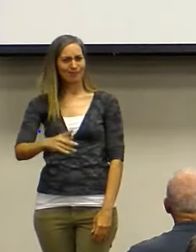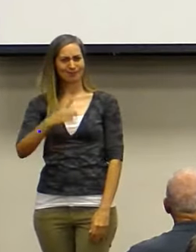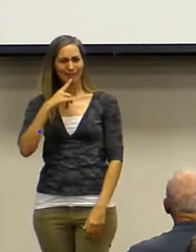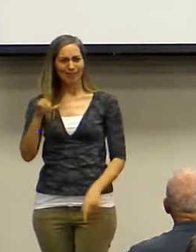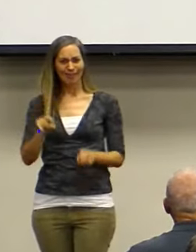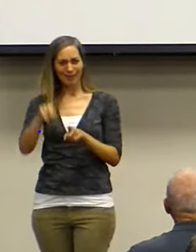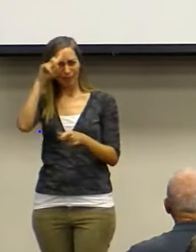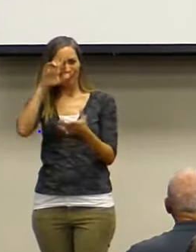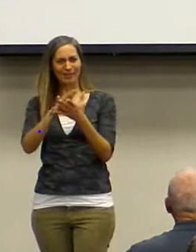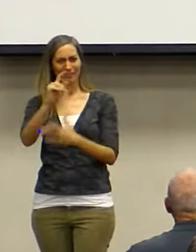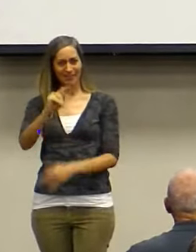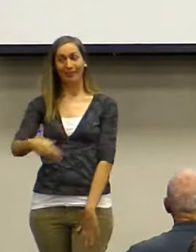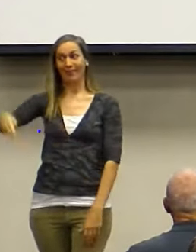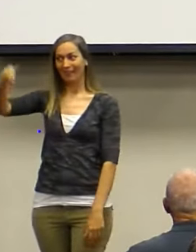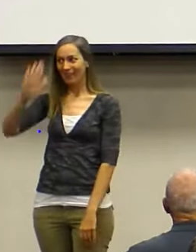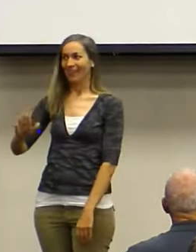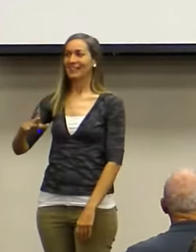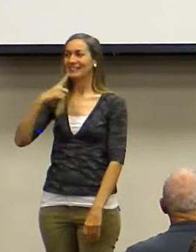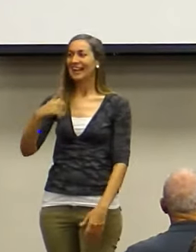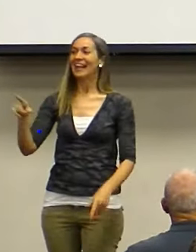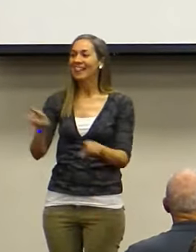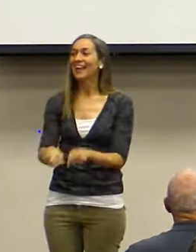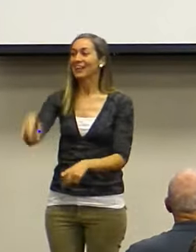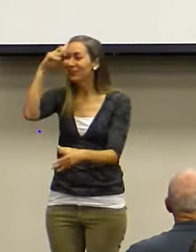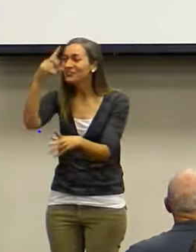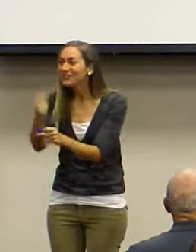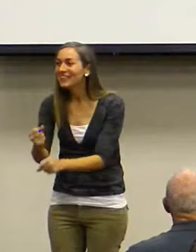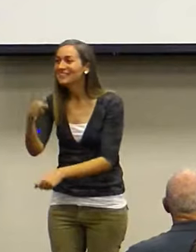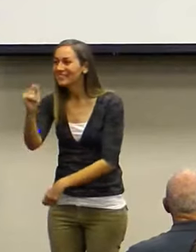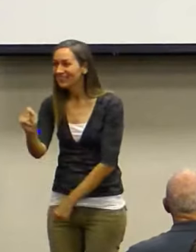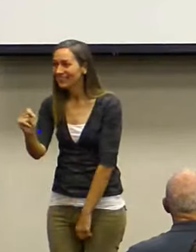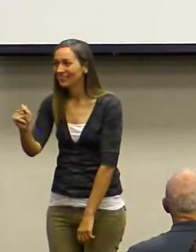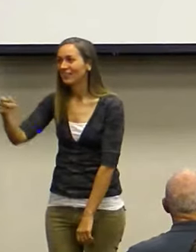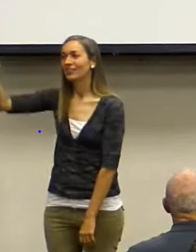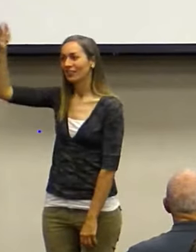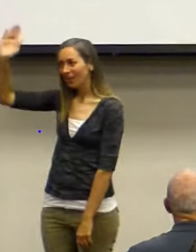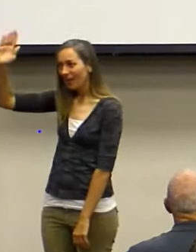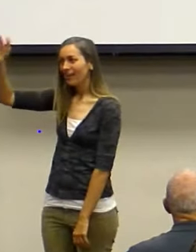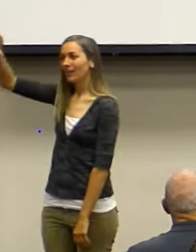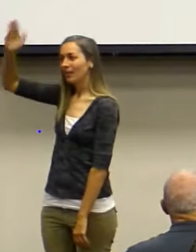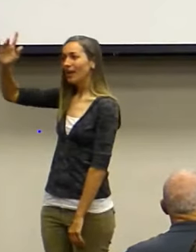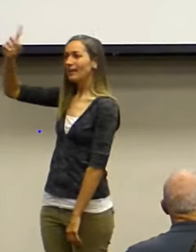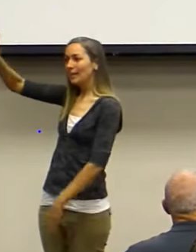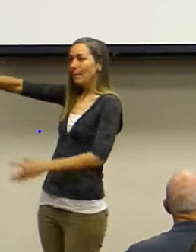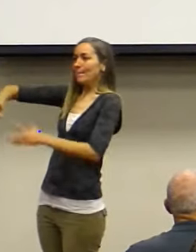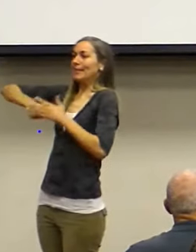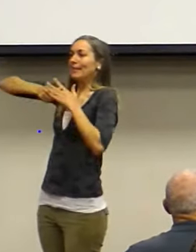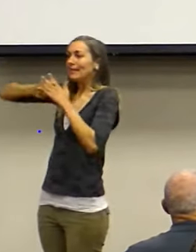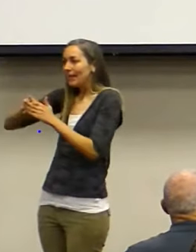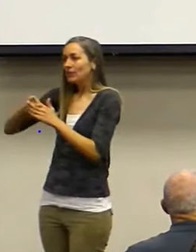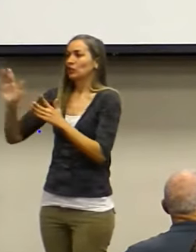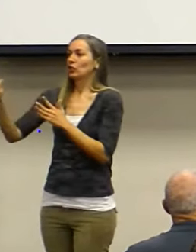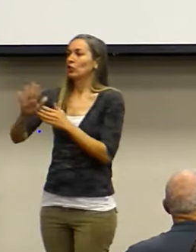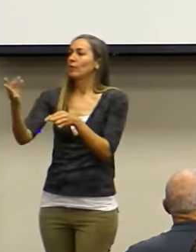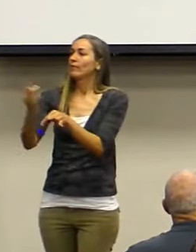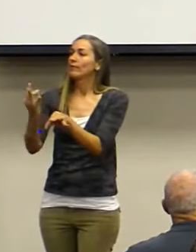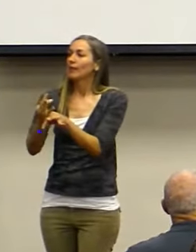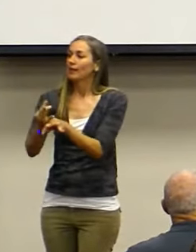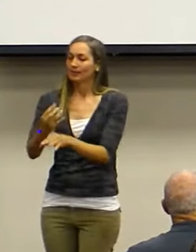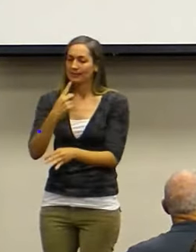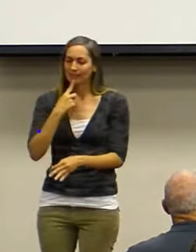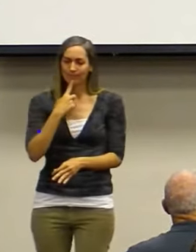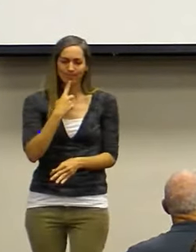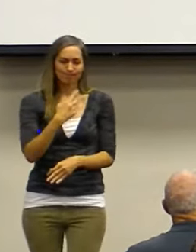That's better. God initiates your faith. Okay? What he says? Abraham, get up.